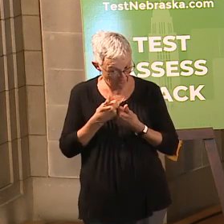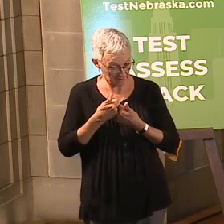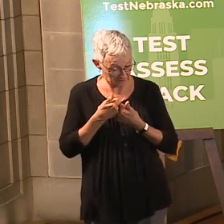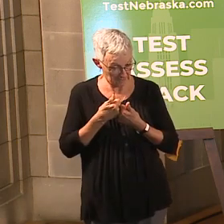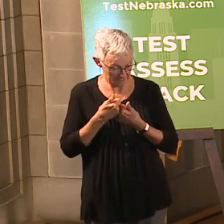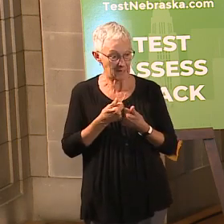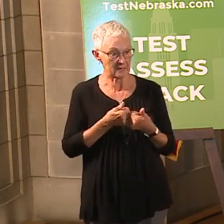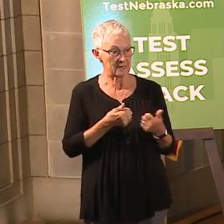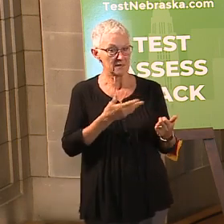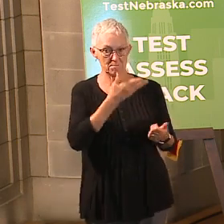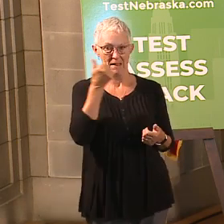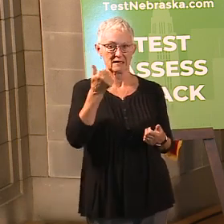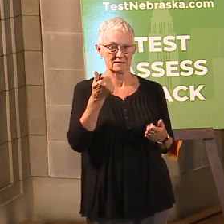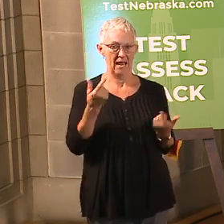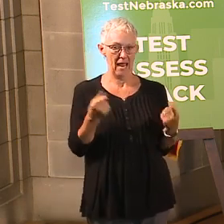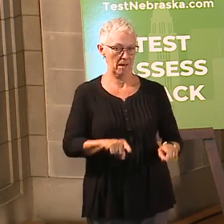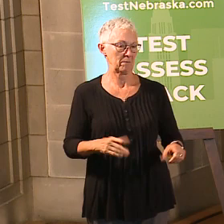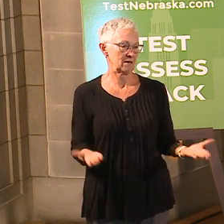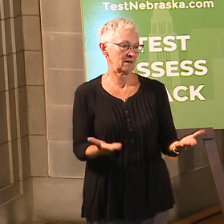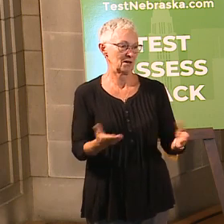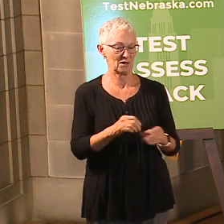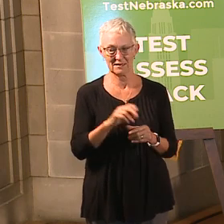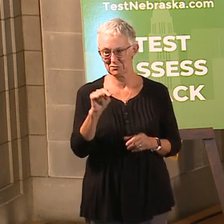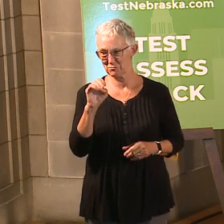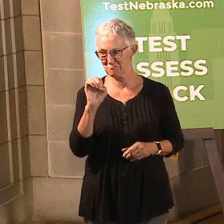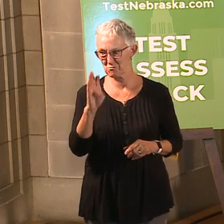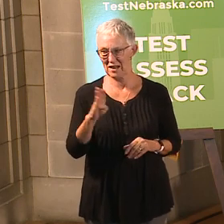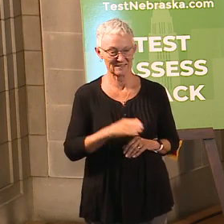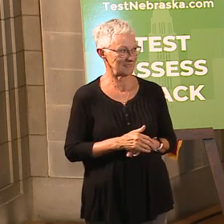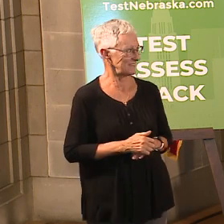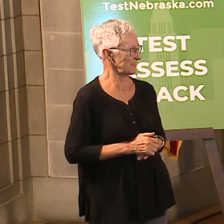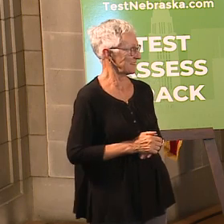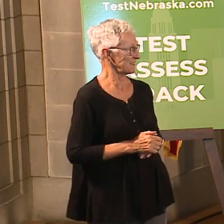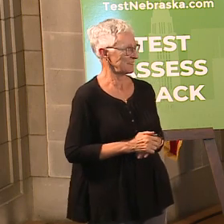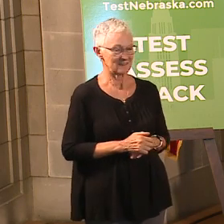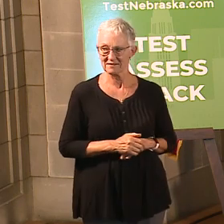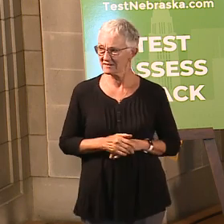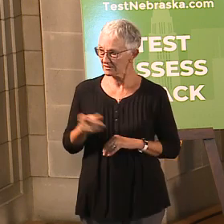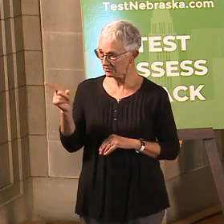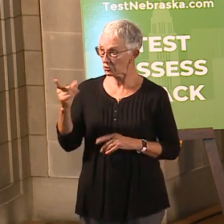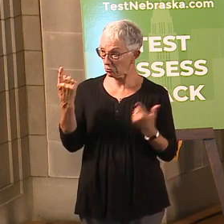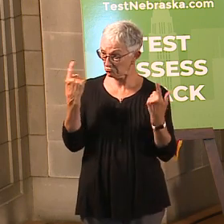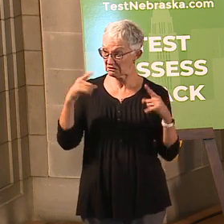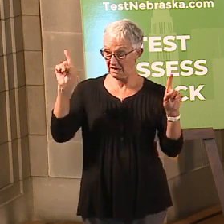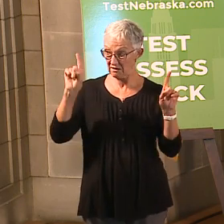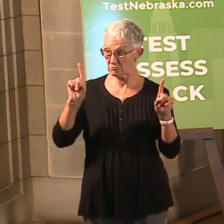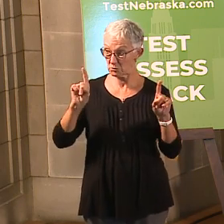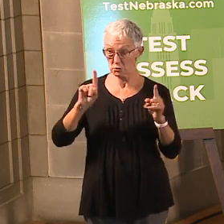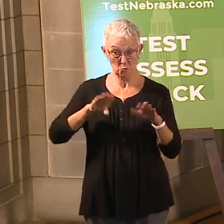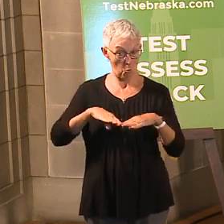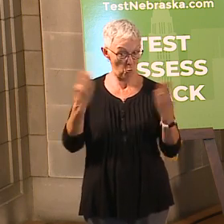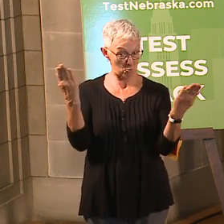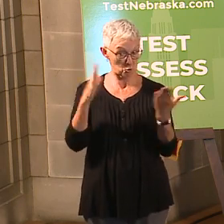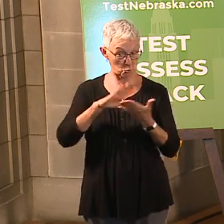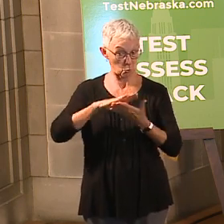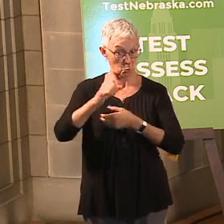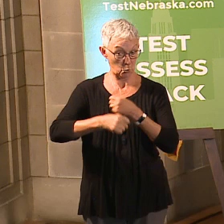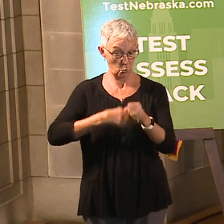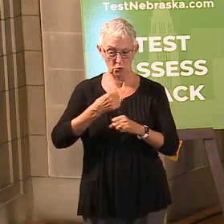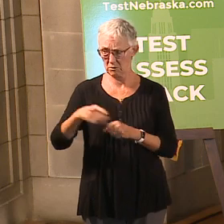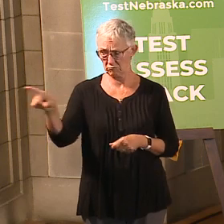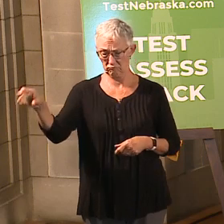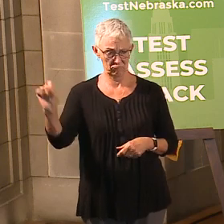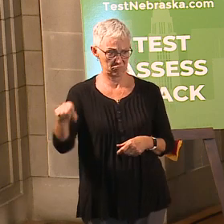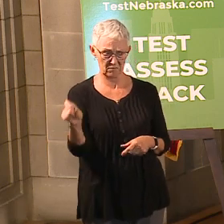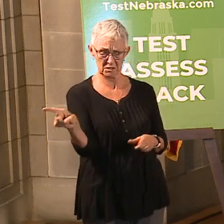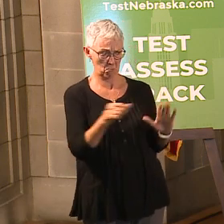it better. So thank you, Gina. And again, Commissioner, safe to say, successful opening to the school year, right? So, yeah,